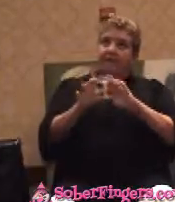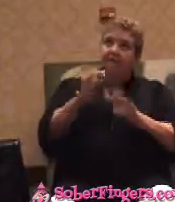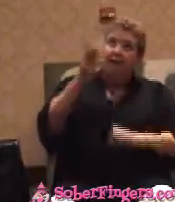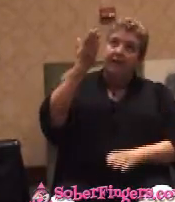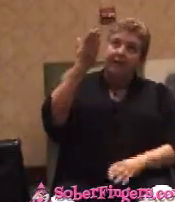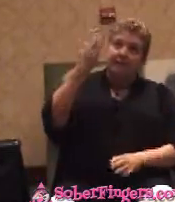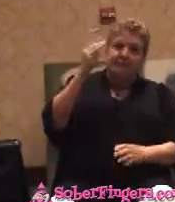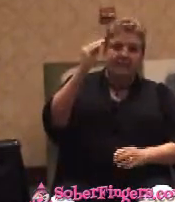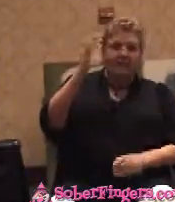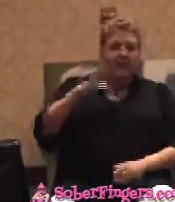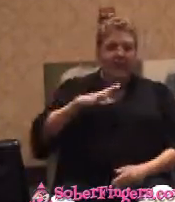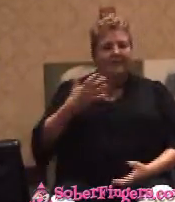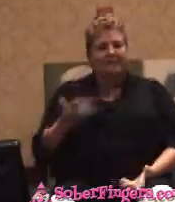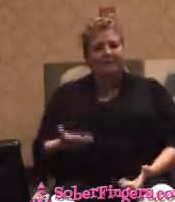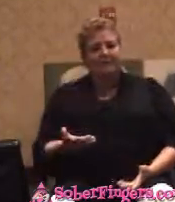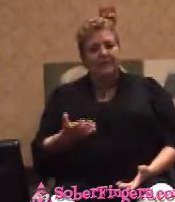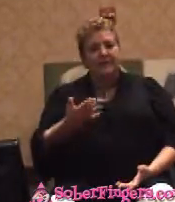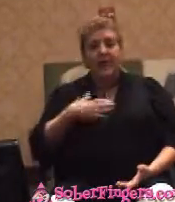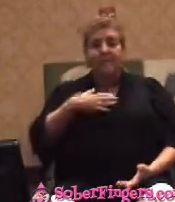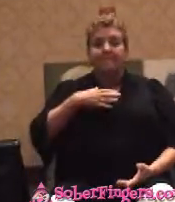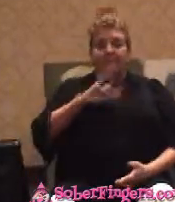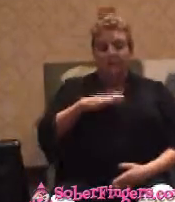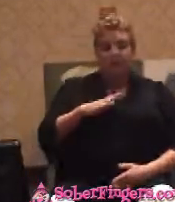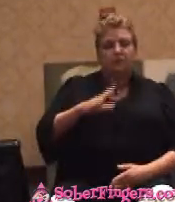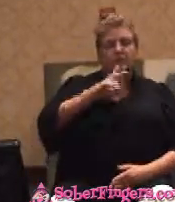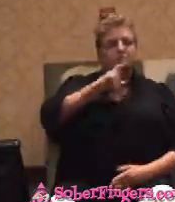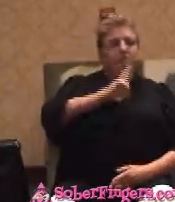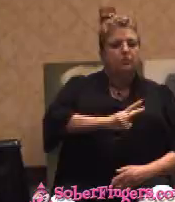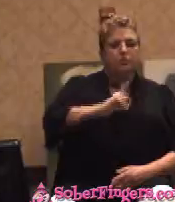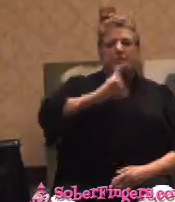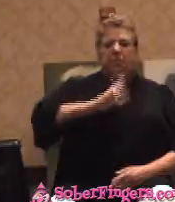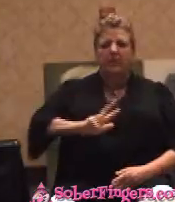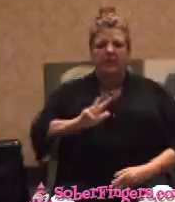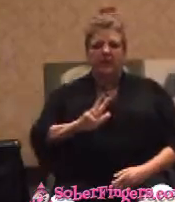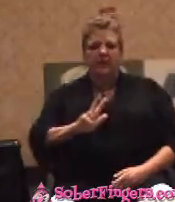And my children, who are only two and three years old, are too young, could have found him yet.